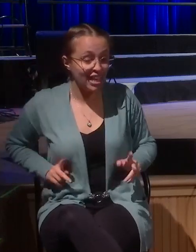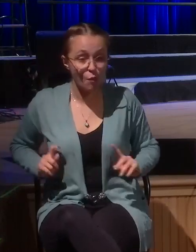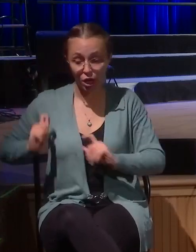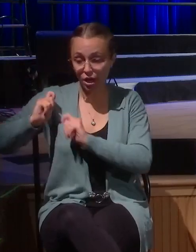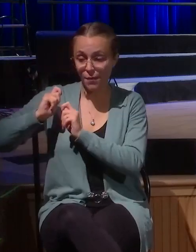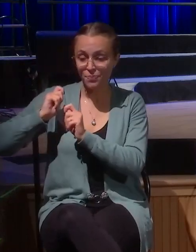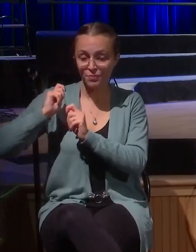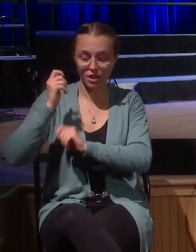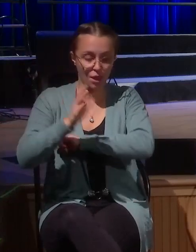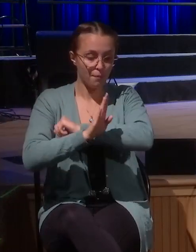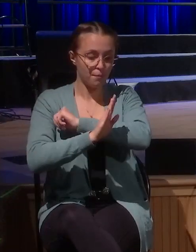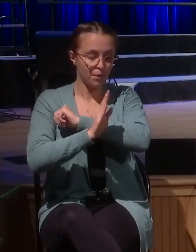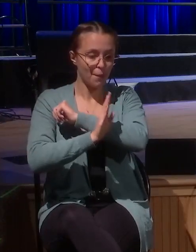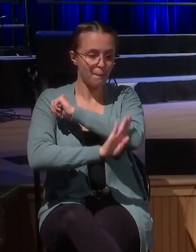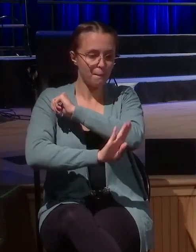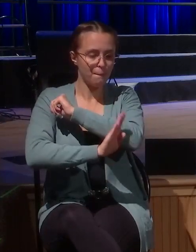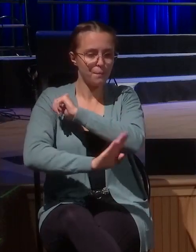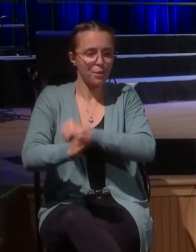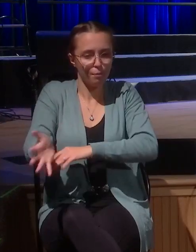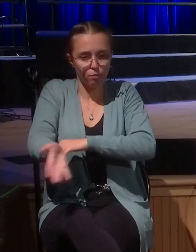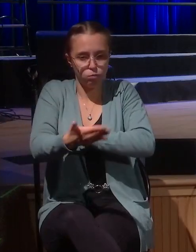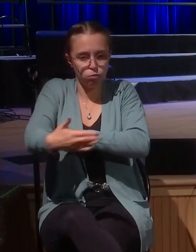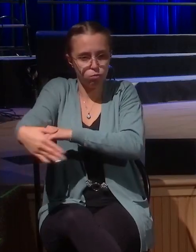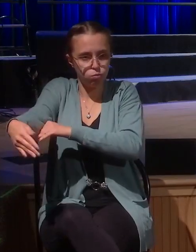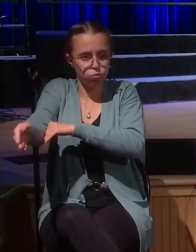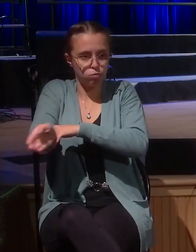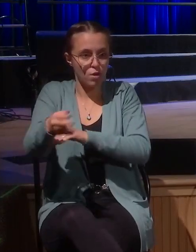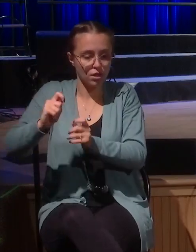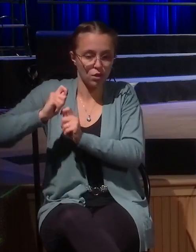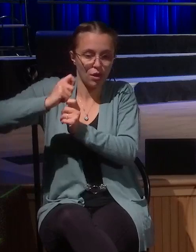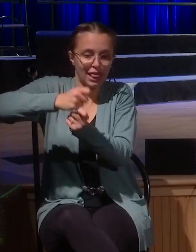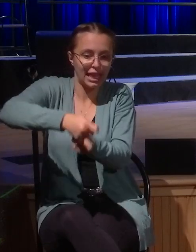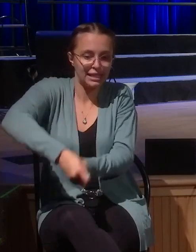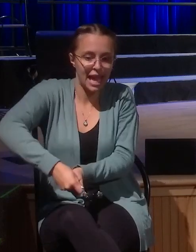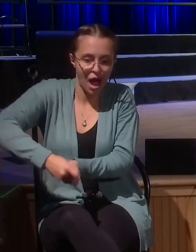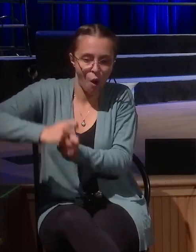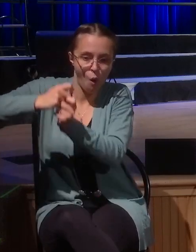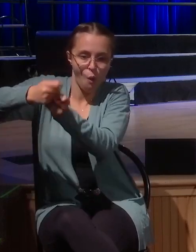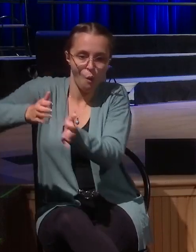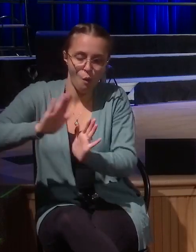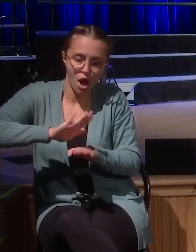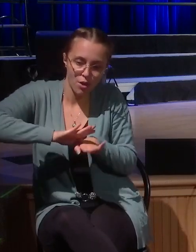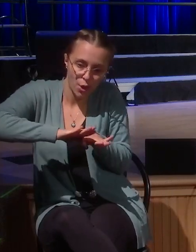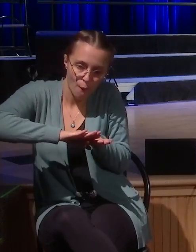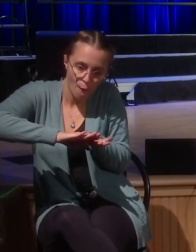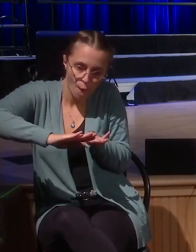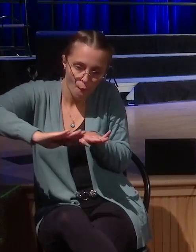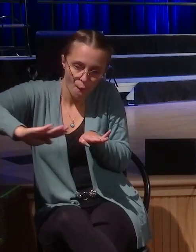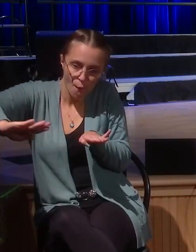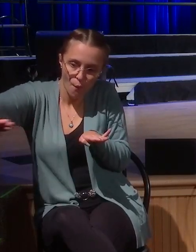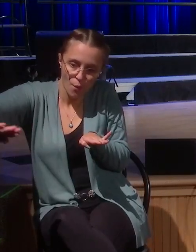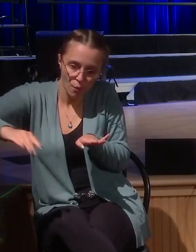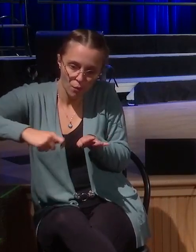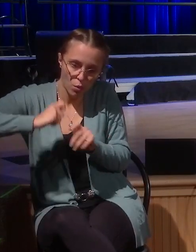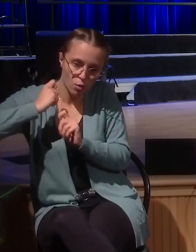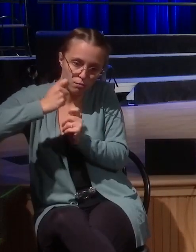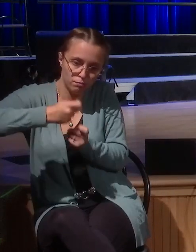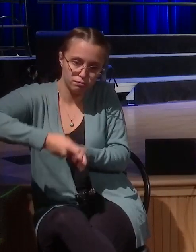kingdom of God is at hand and it's immediate and our trials and tribulations are over because he's here. The messianic era is upon us